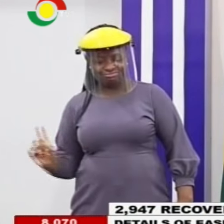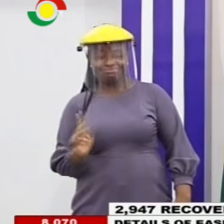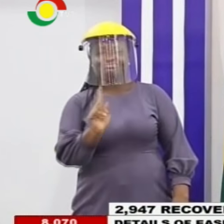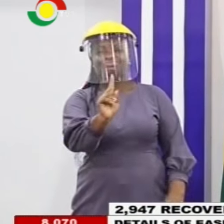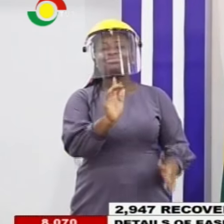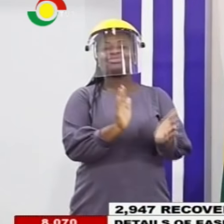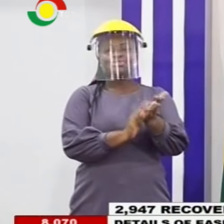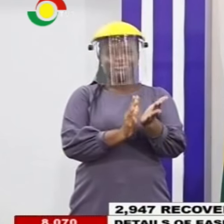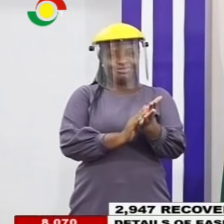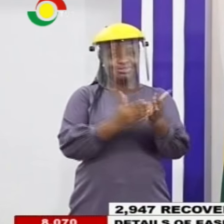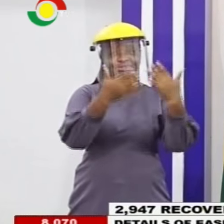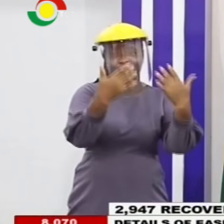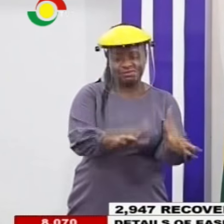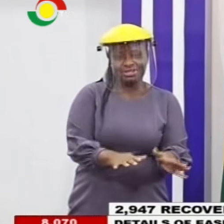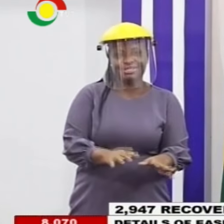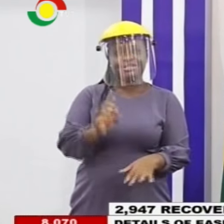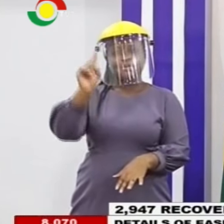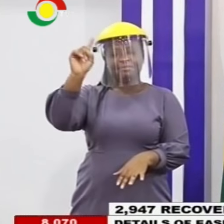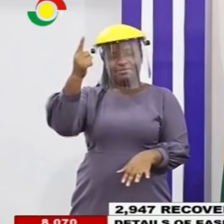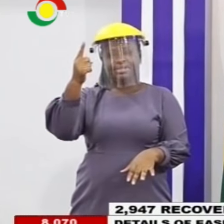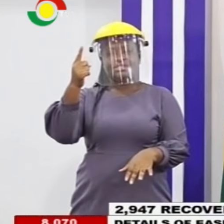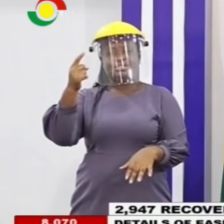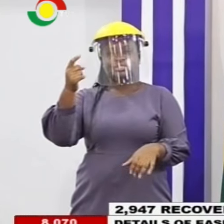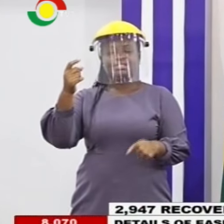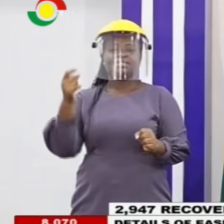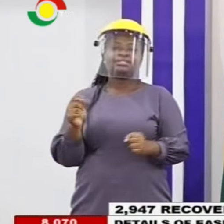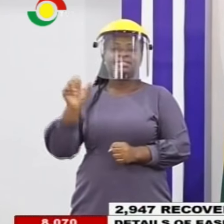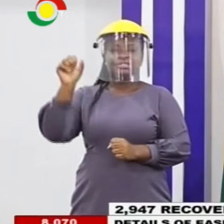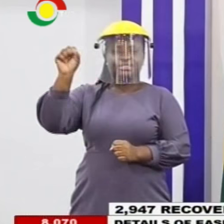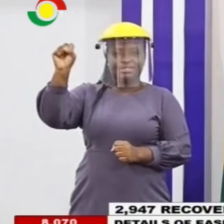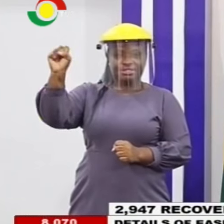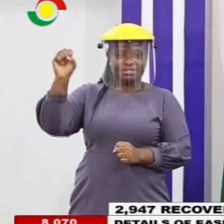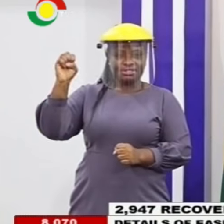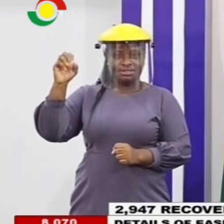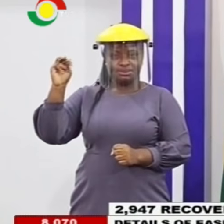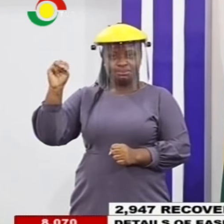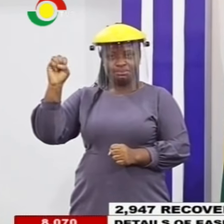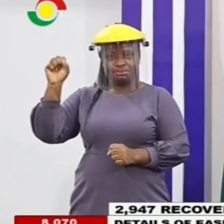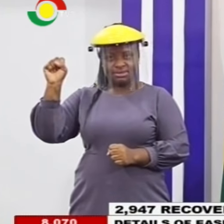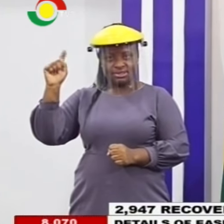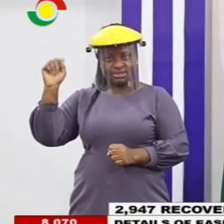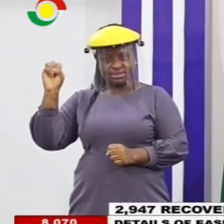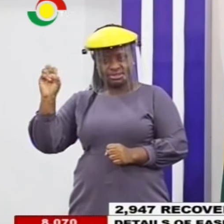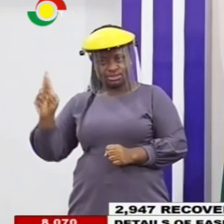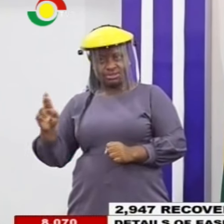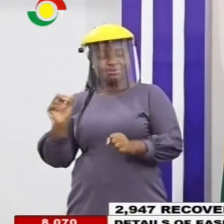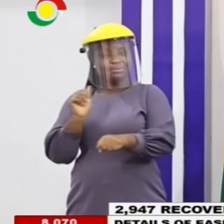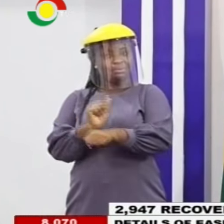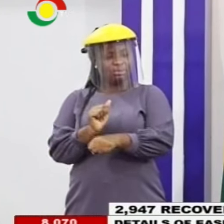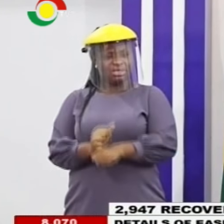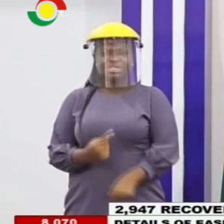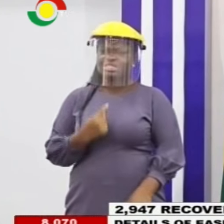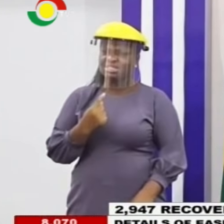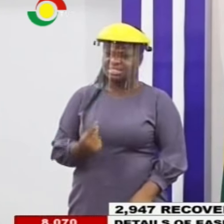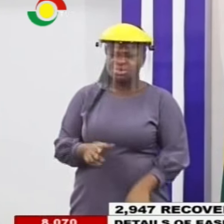to finish the first semester work. Like you said, there will be no